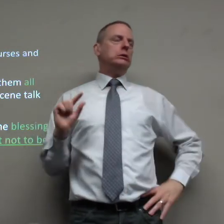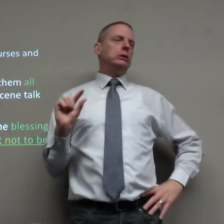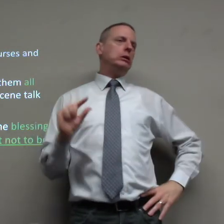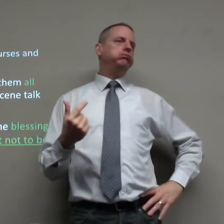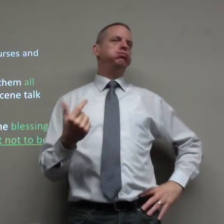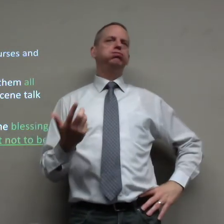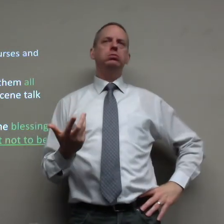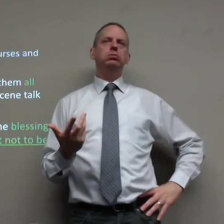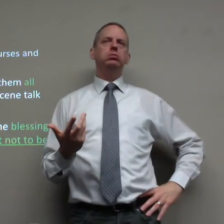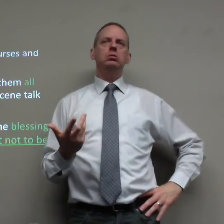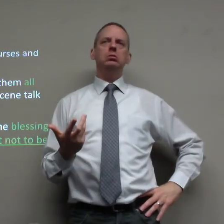bless but they're really stupid